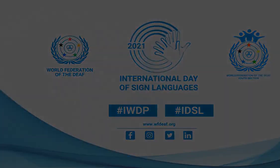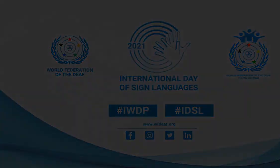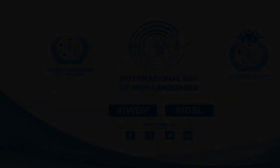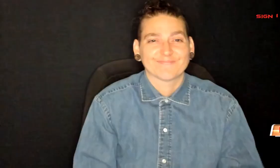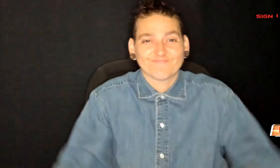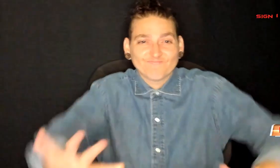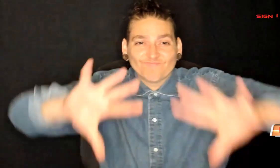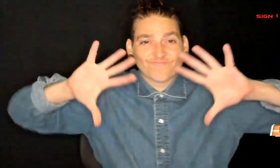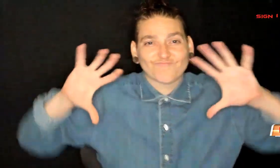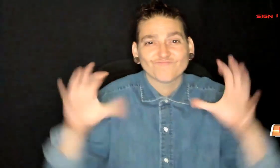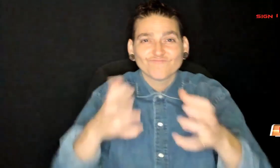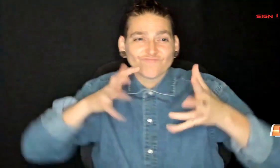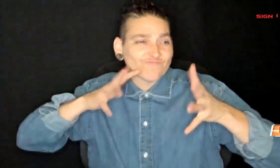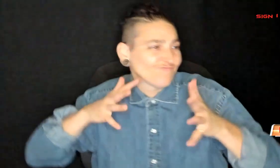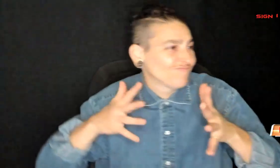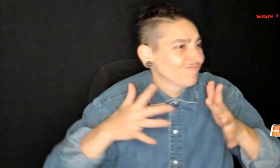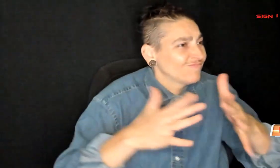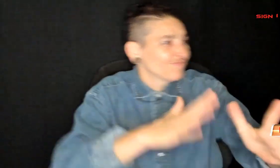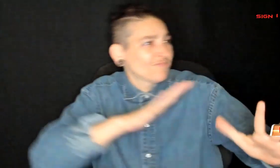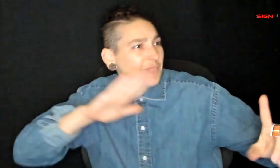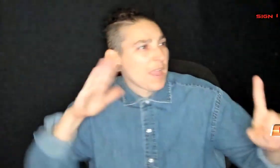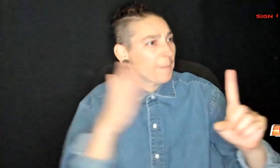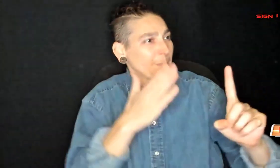We signed for human rights.